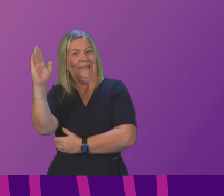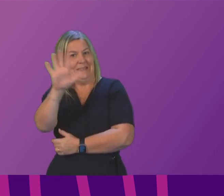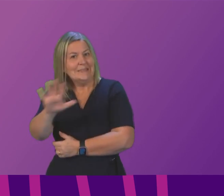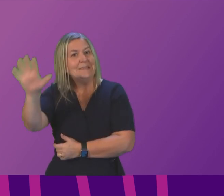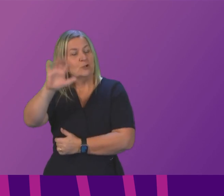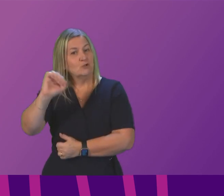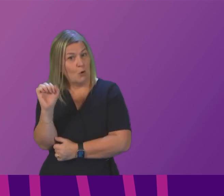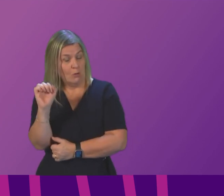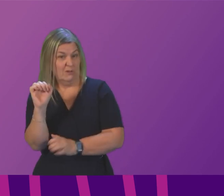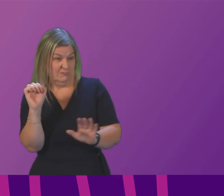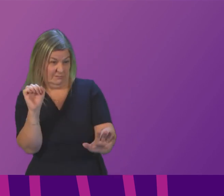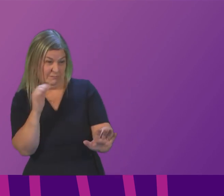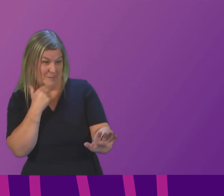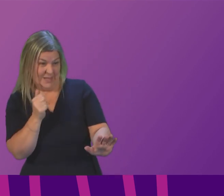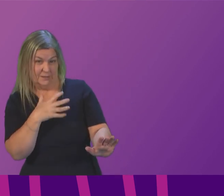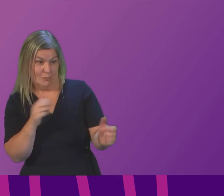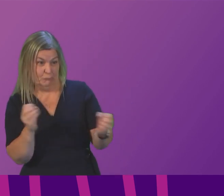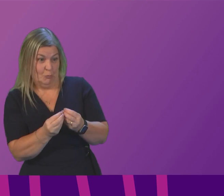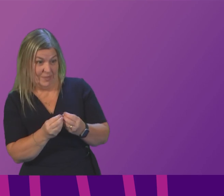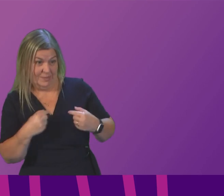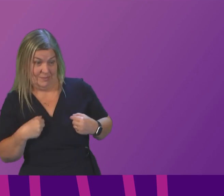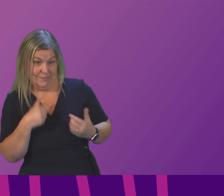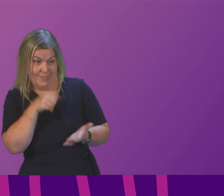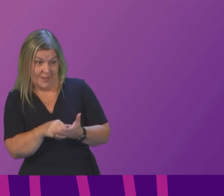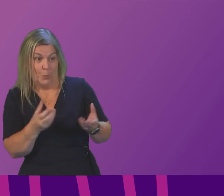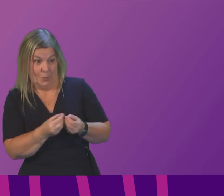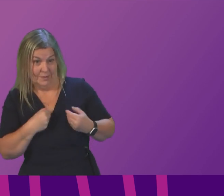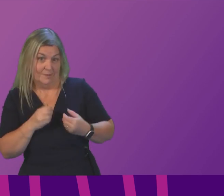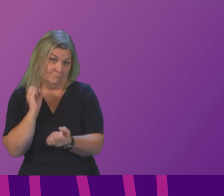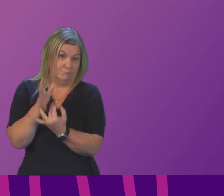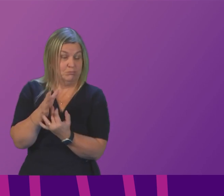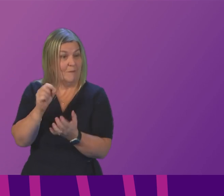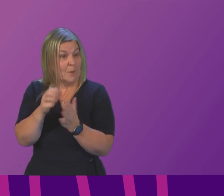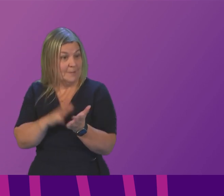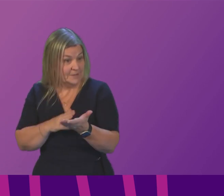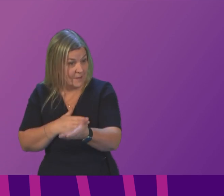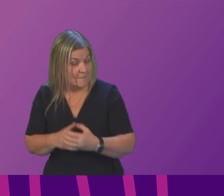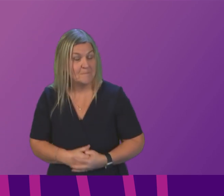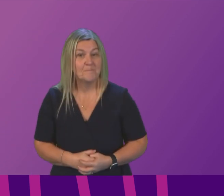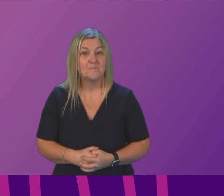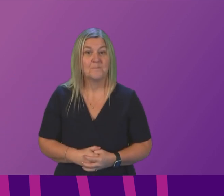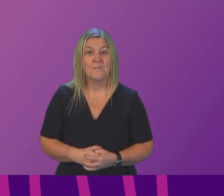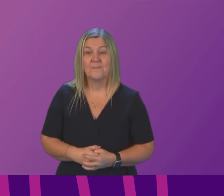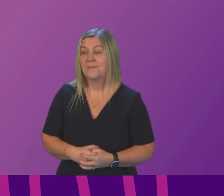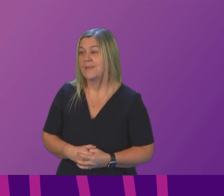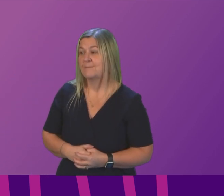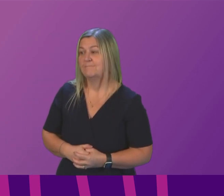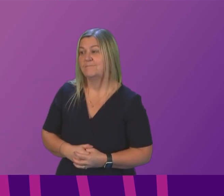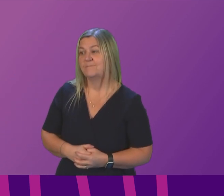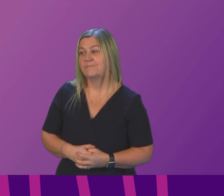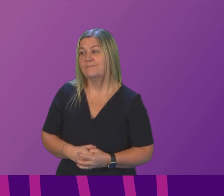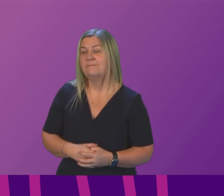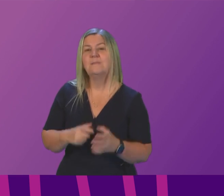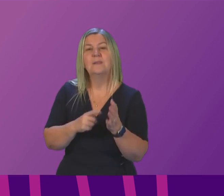Tory colleagues to take the feet from us on that so perhaps that's something he will give consideration to Liam McArthur